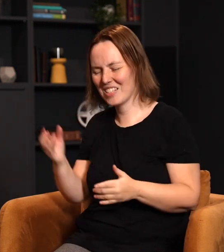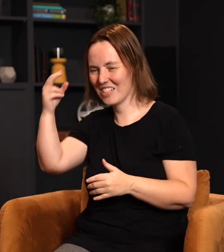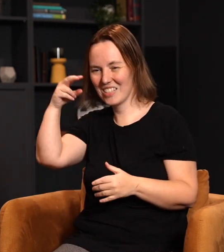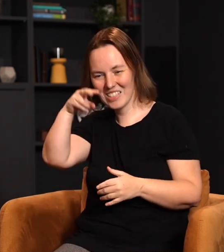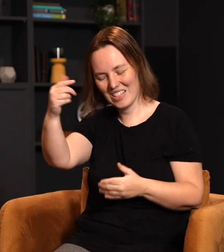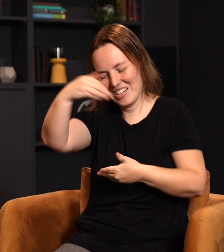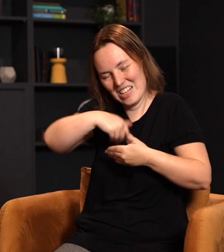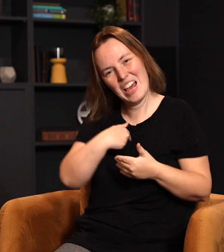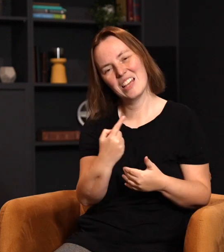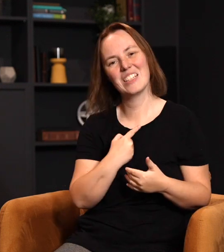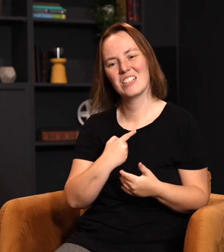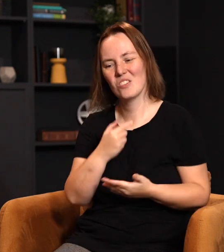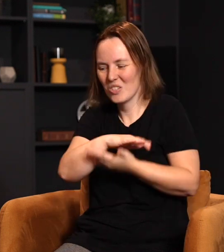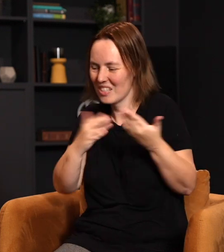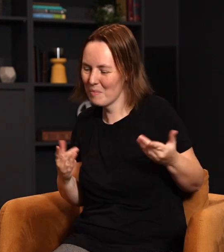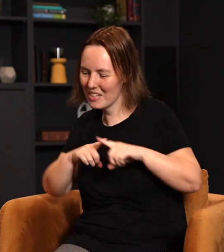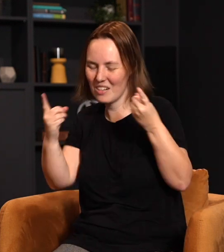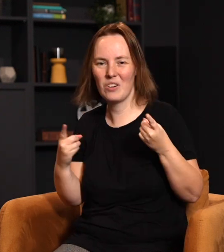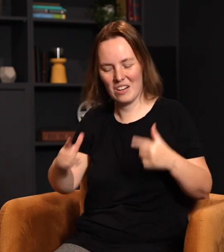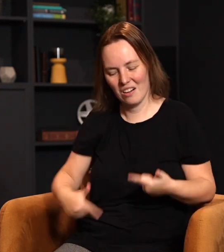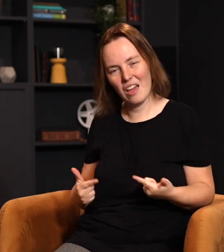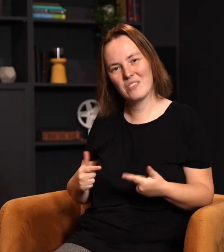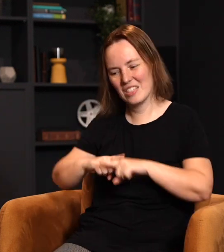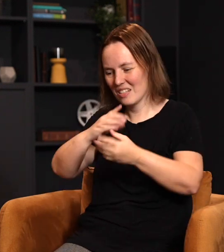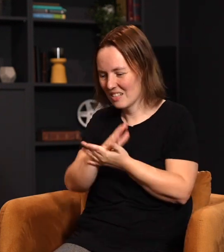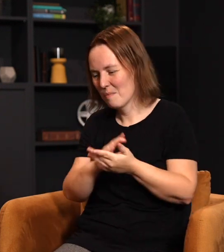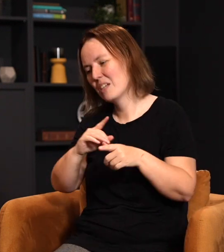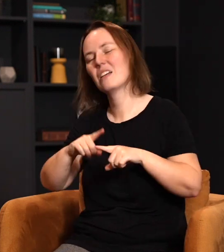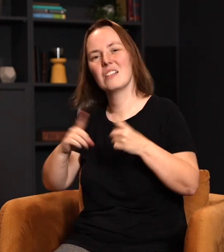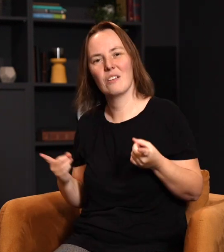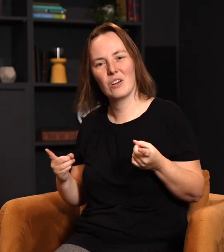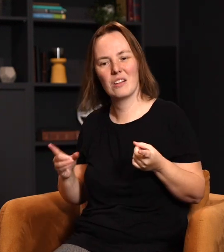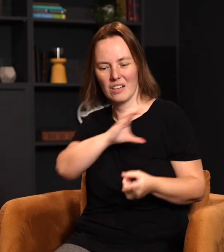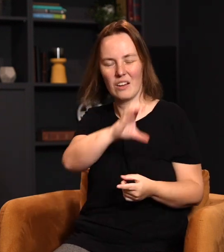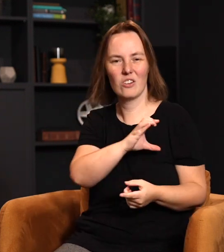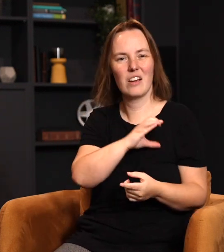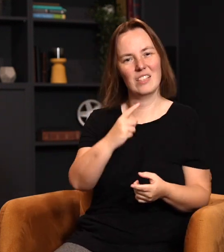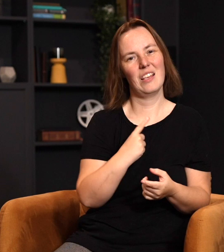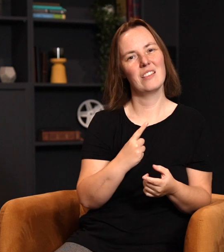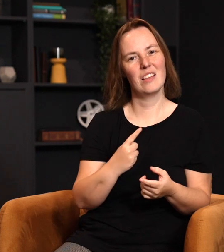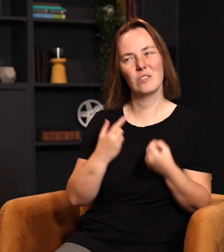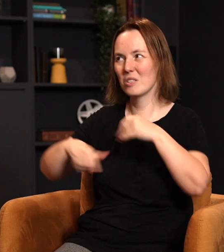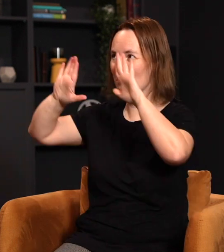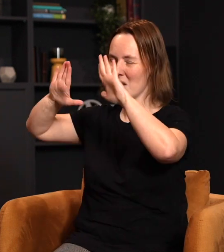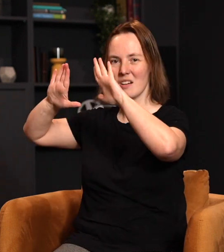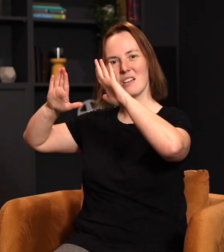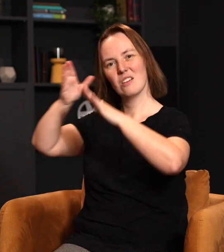seen in us. There's something different about our lives. There's something different that characterizes us, because as we submit to